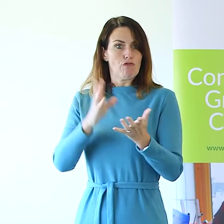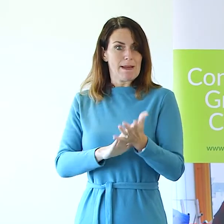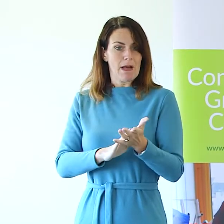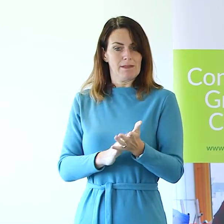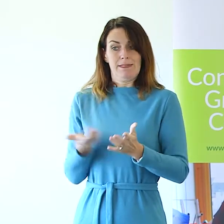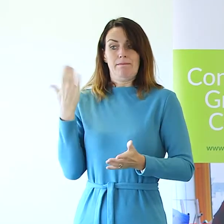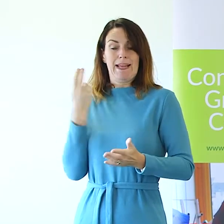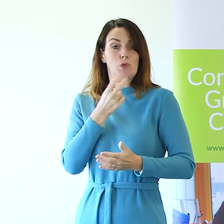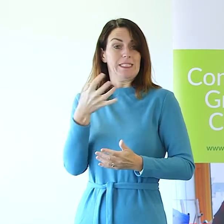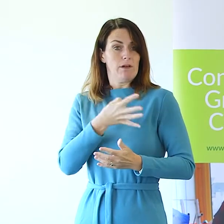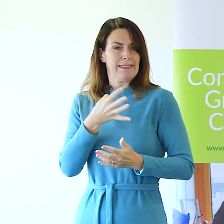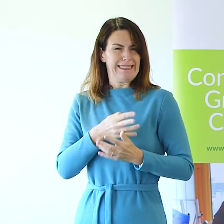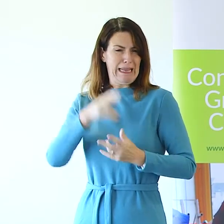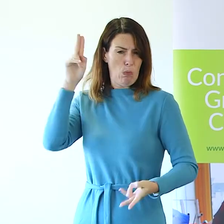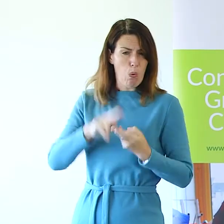in 2019.